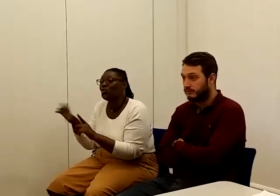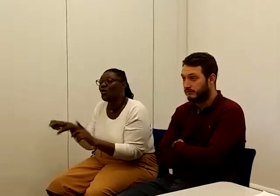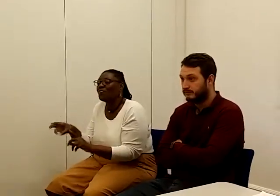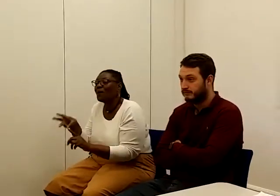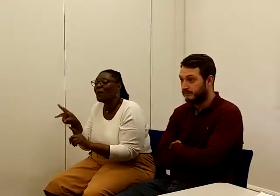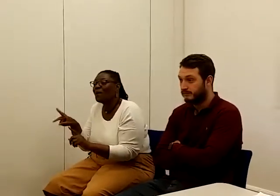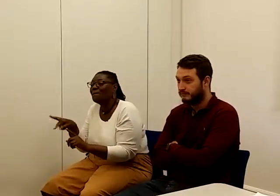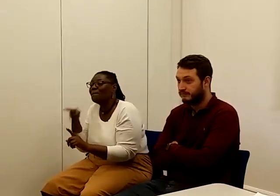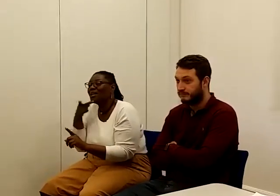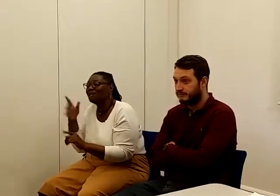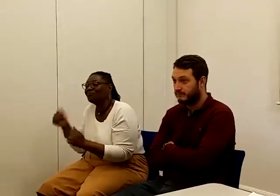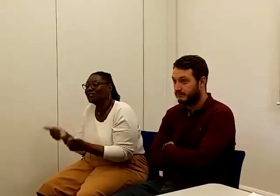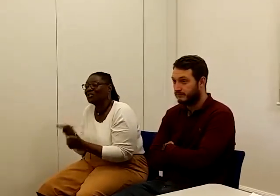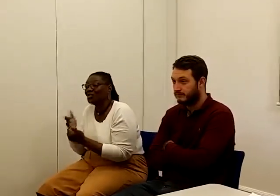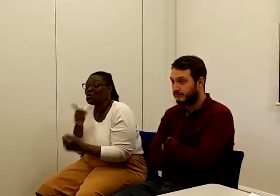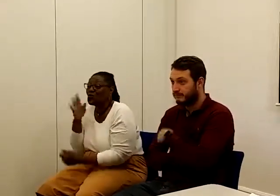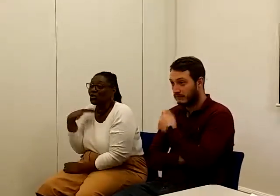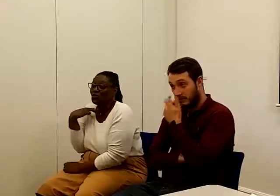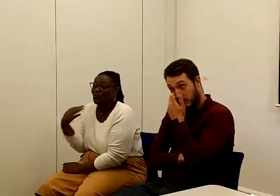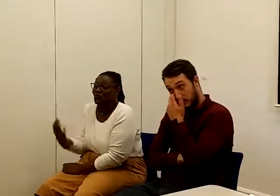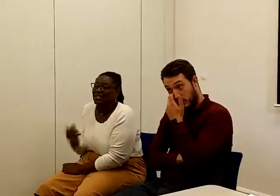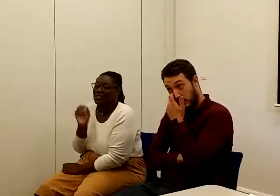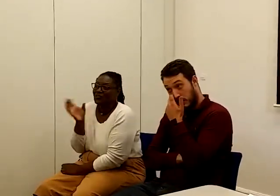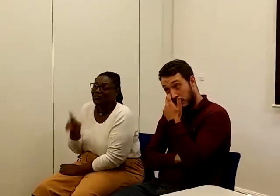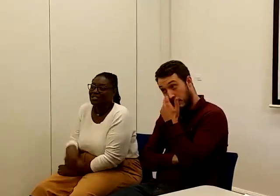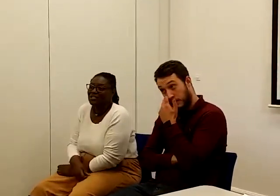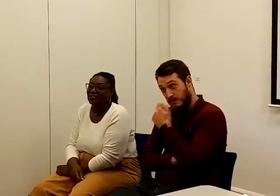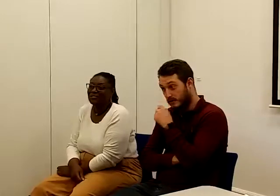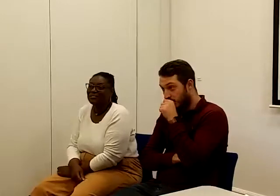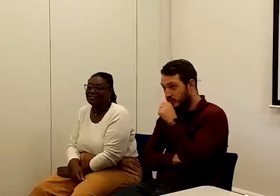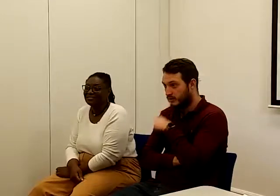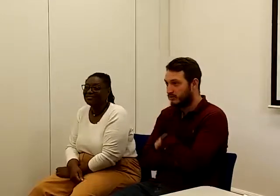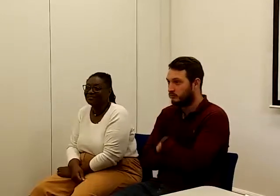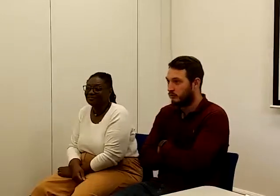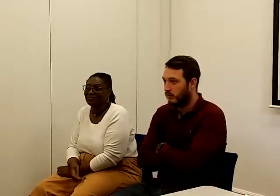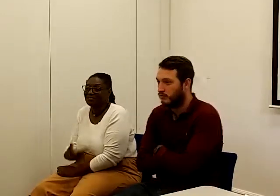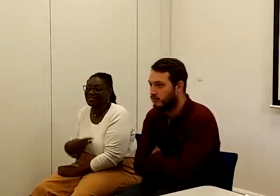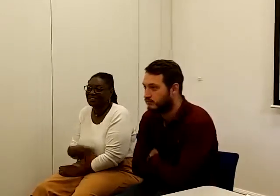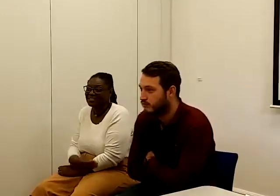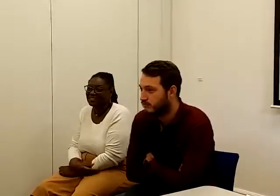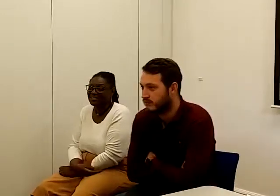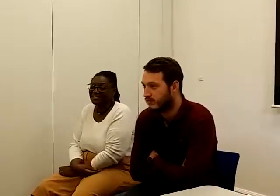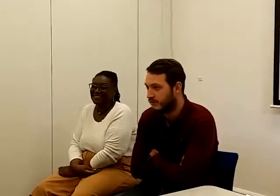afternoon who'd like to volunteer to feed back to the plenary session this afternoon at the end of the summit.